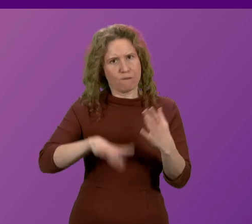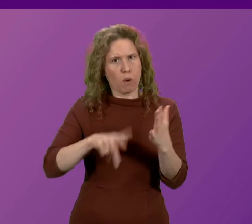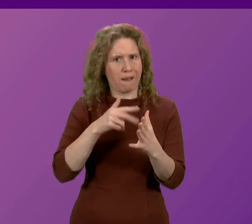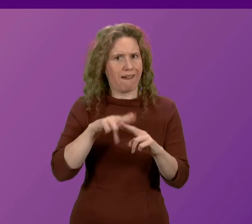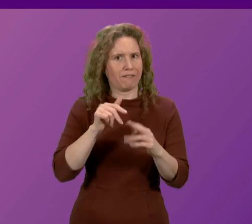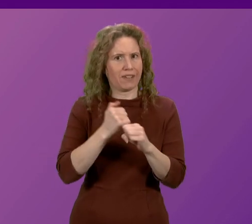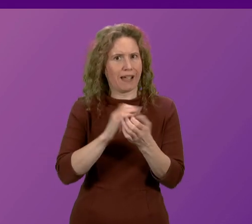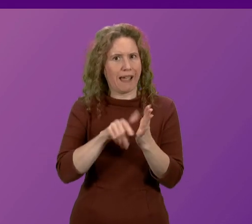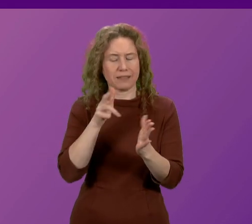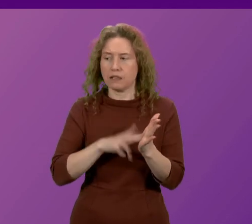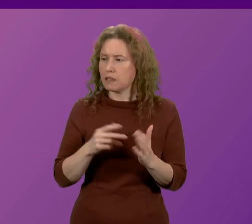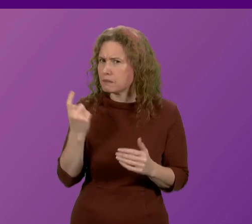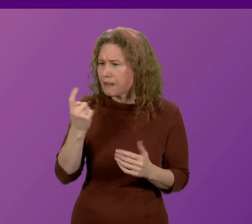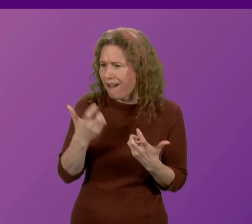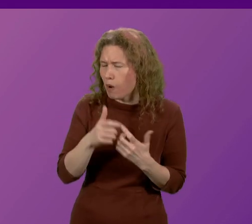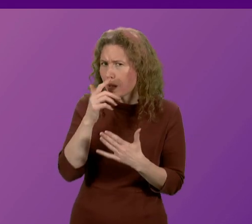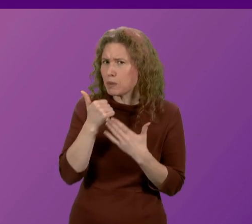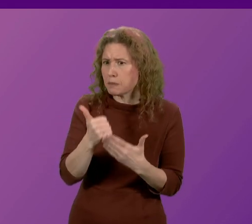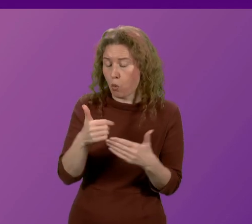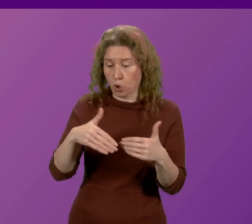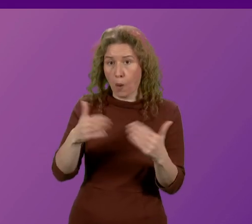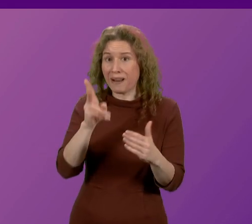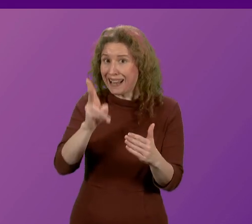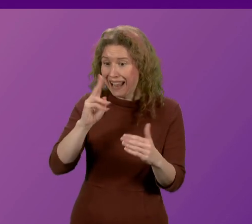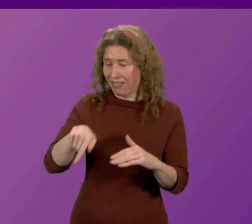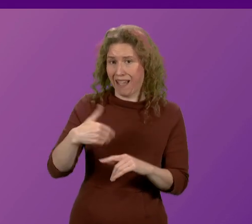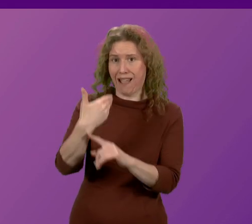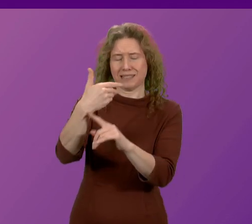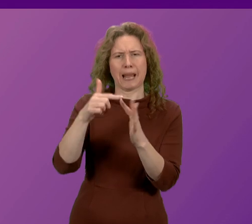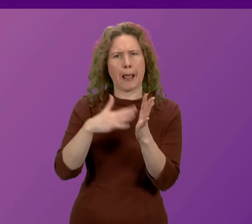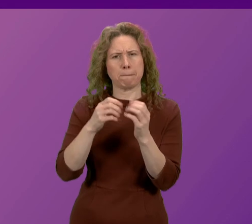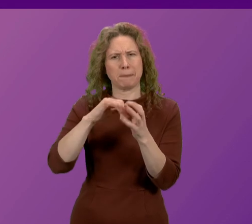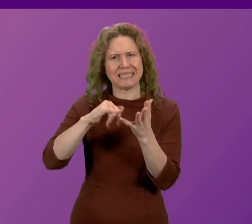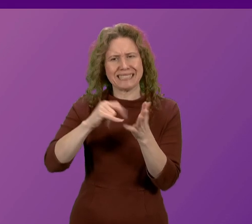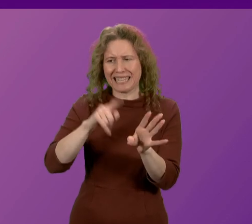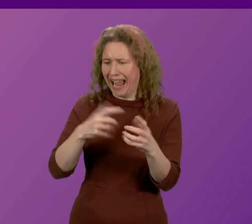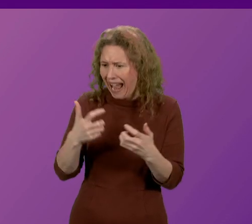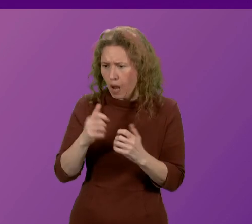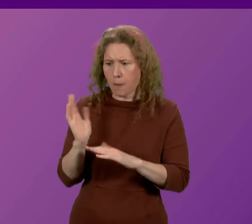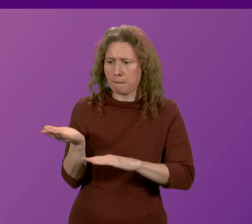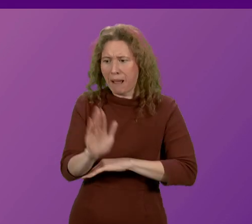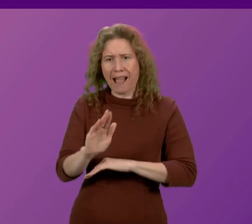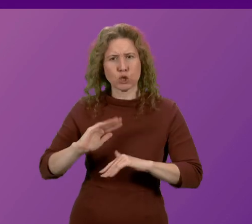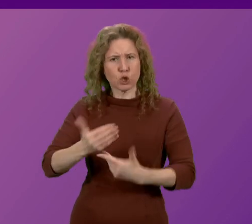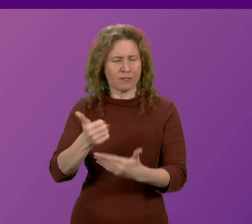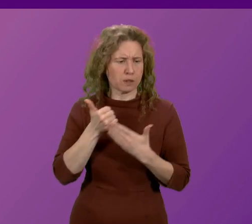government to see how they may be able to support the reopening of the embassy and with it the restoration of consular services?